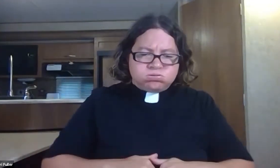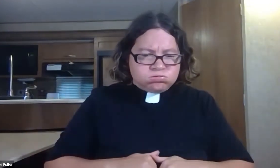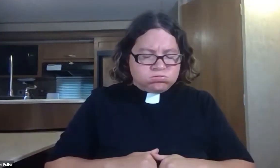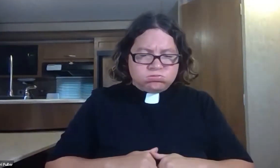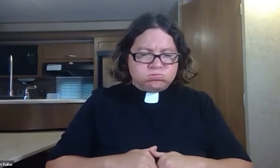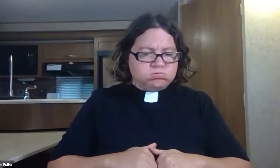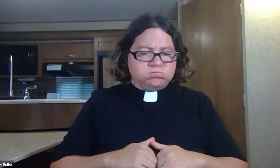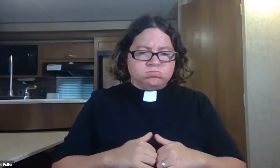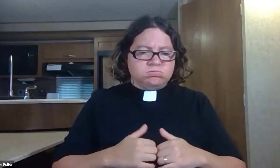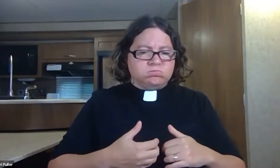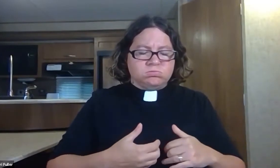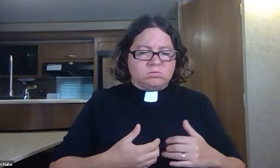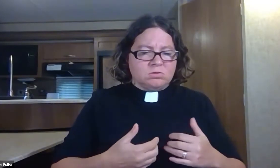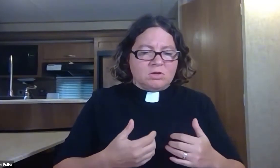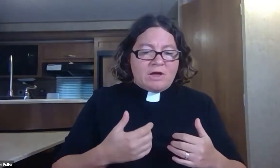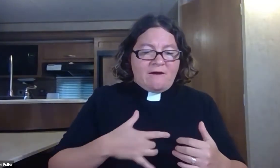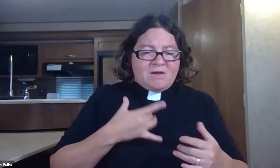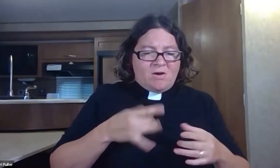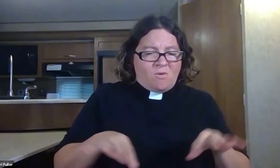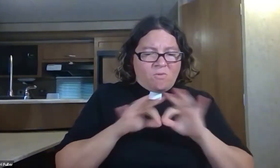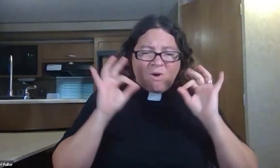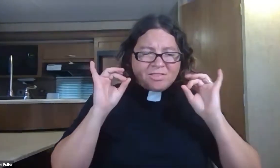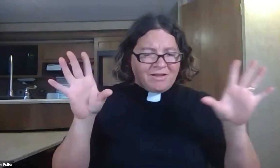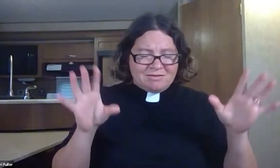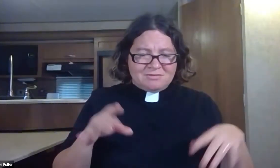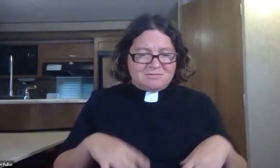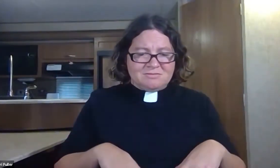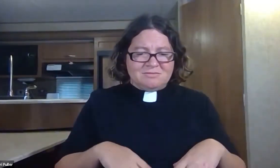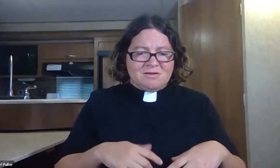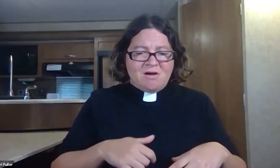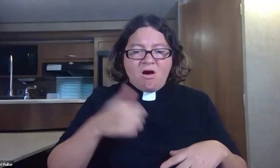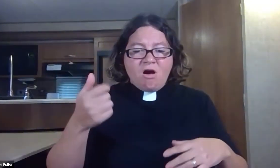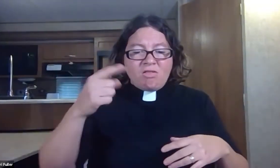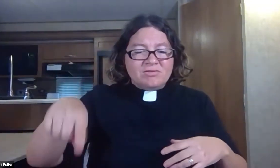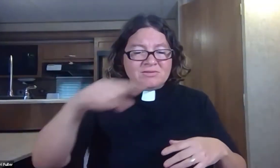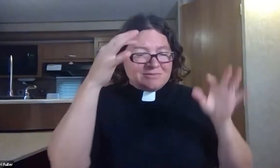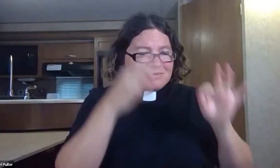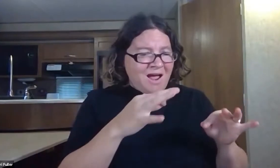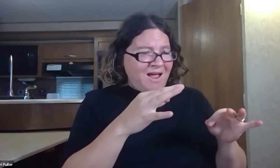for those whose lives have been stolen for those whose worth is debated